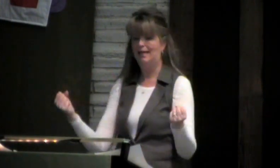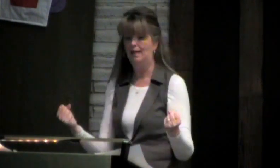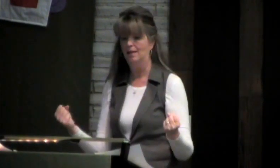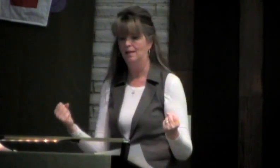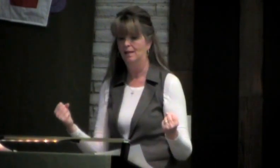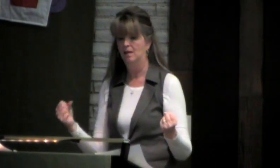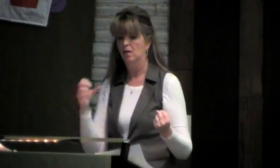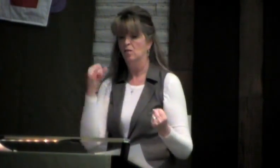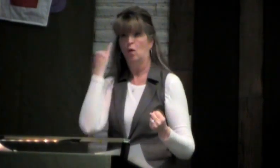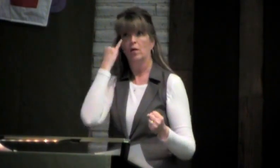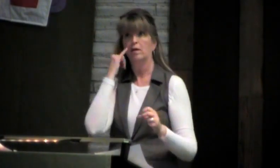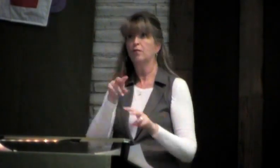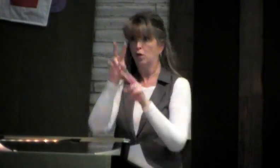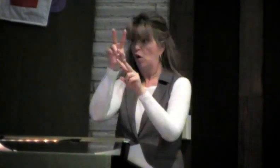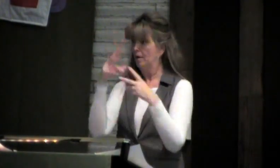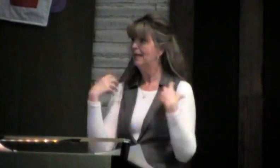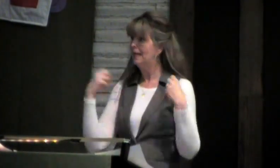believe, and that they would be healed.